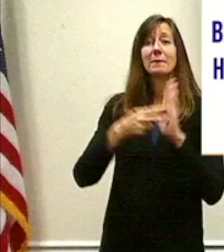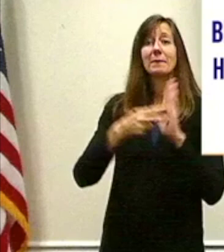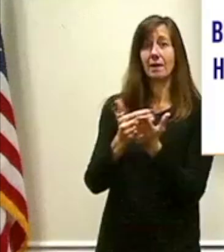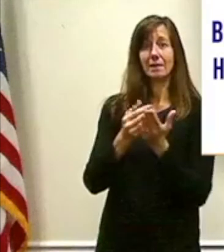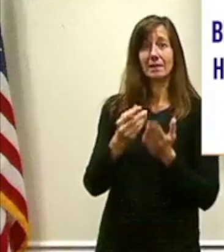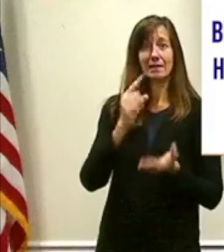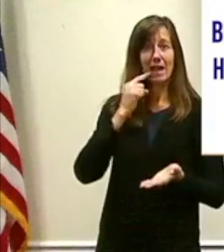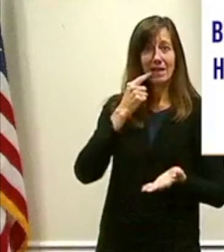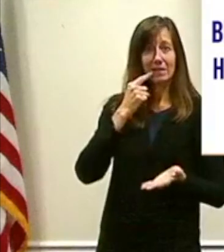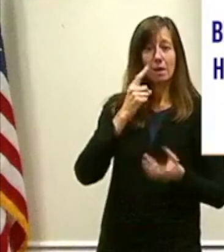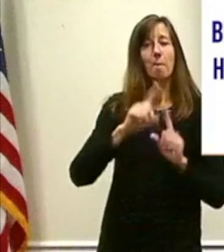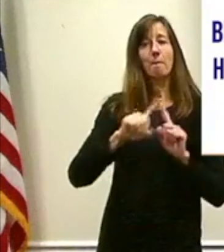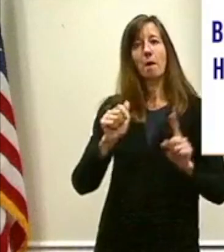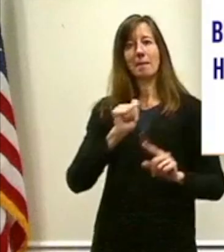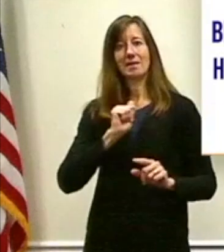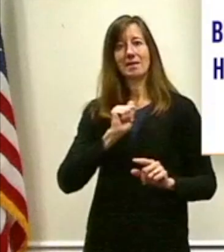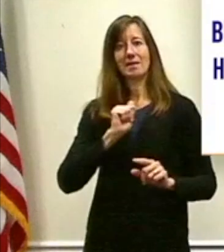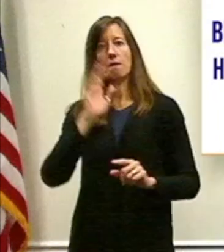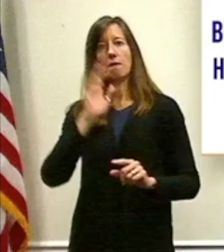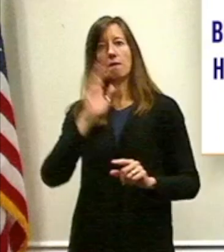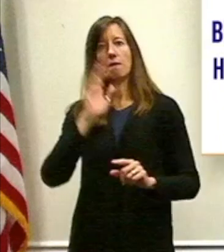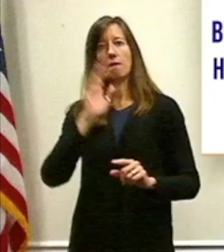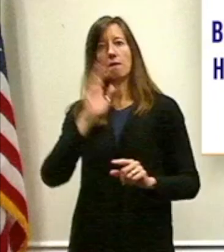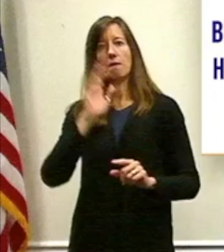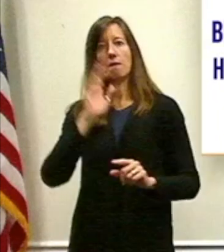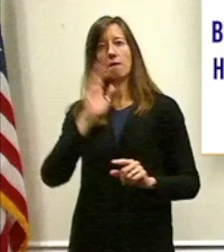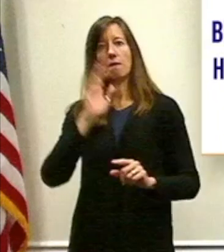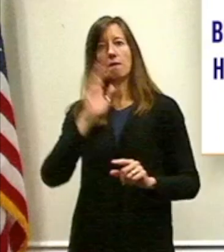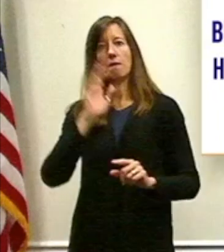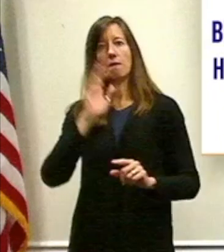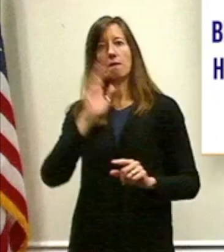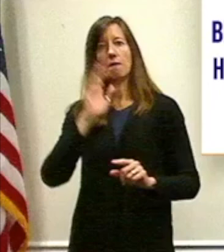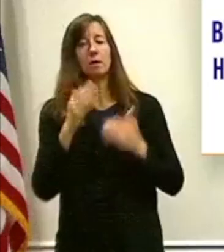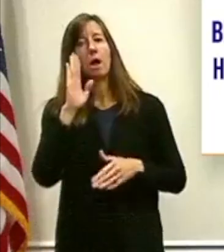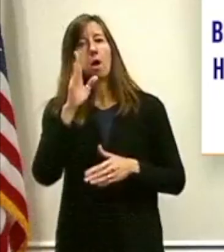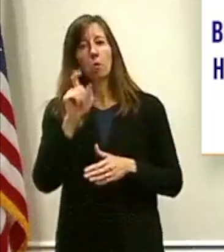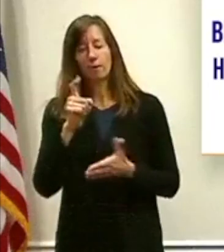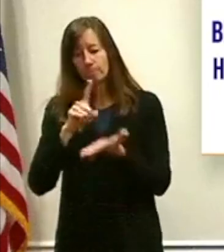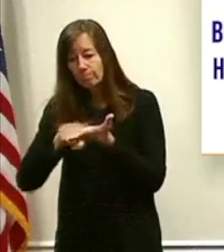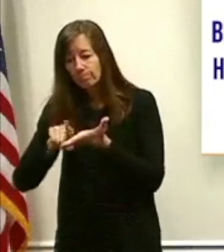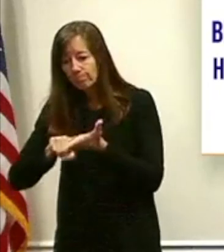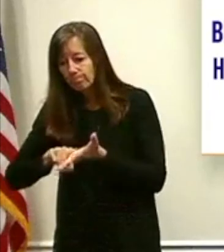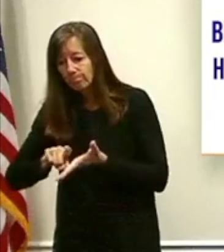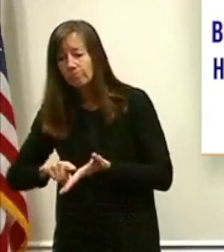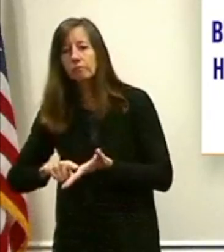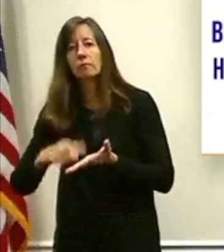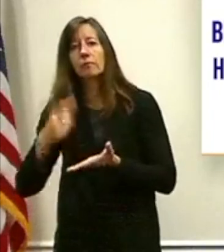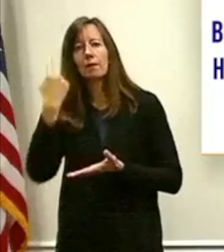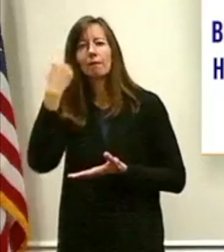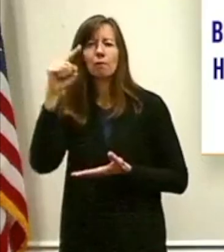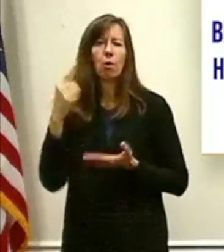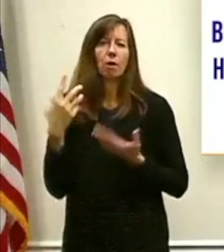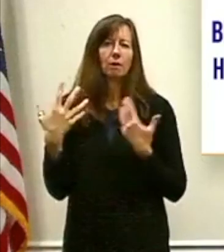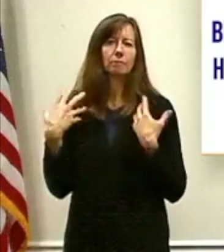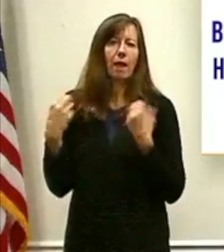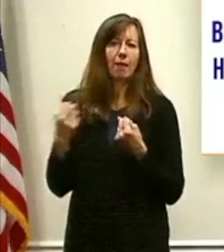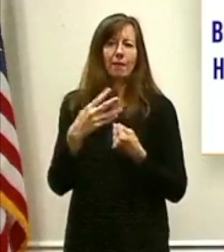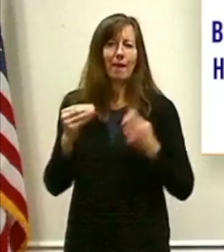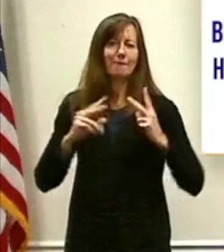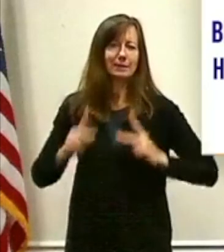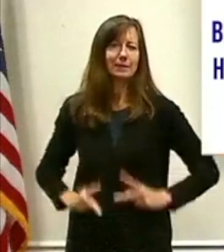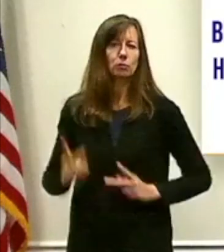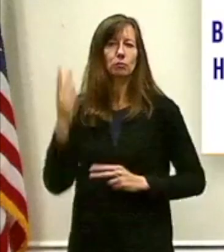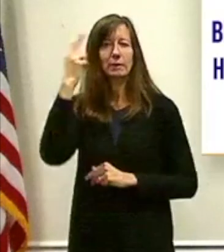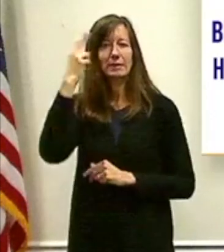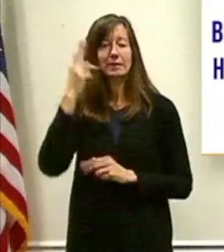they can have any. Now, this is both for public health and physical health reasons, so my kids are actually going to be out. I